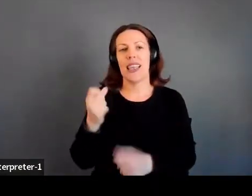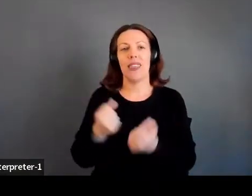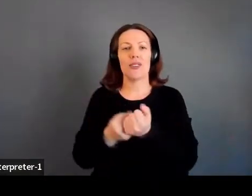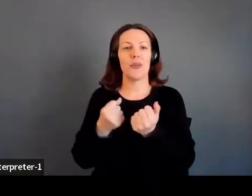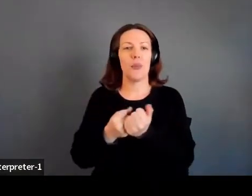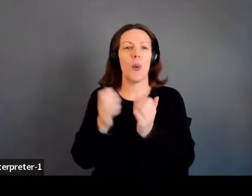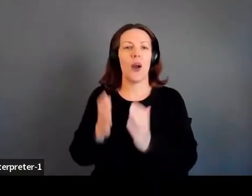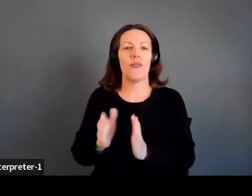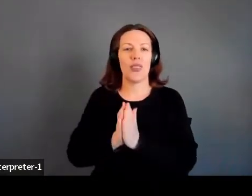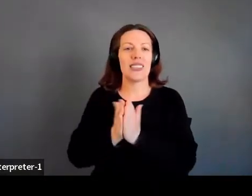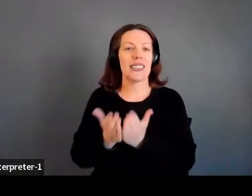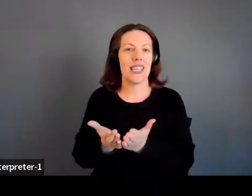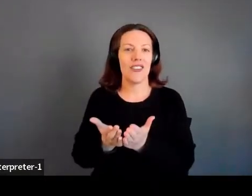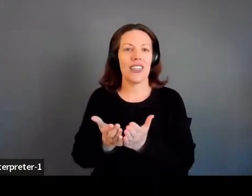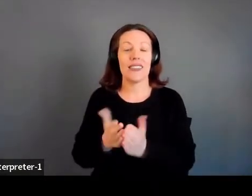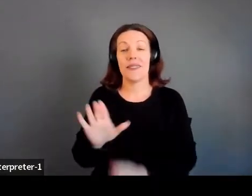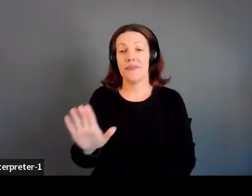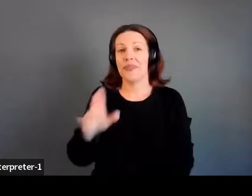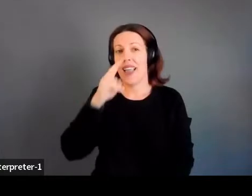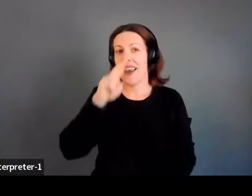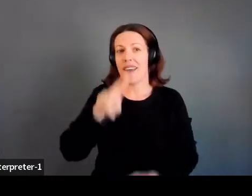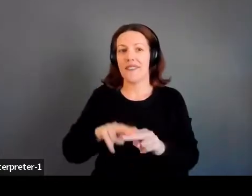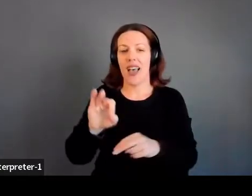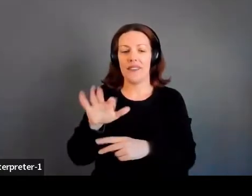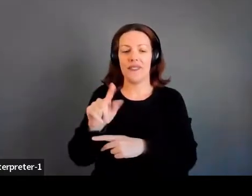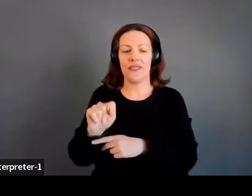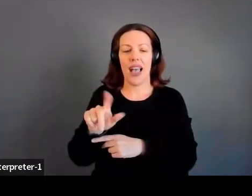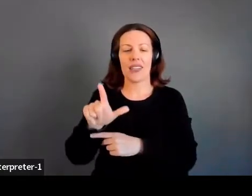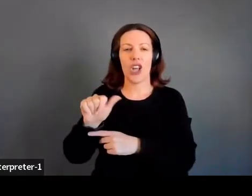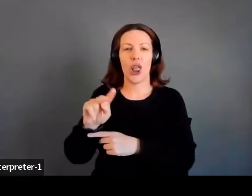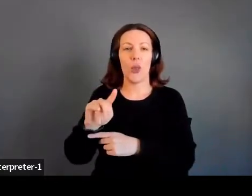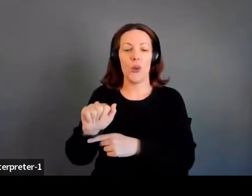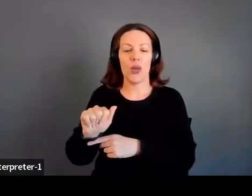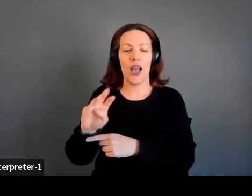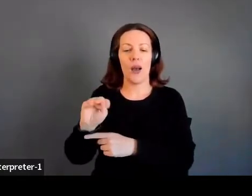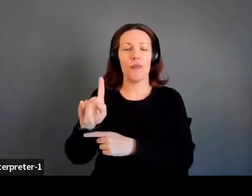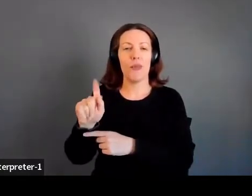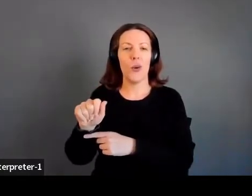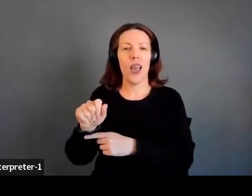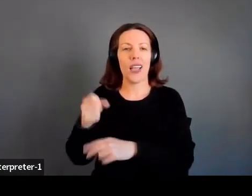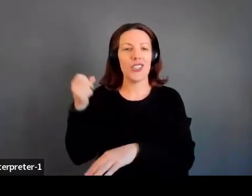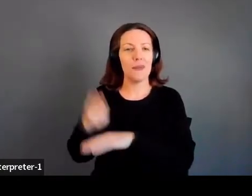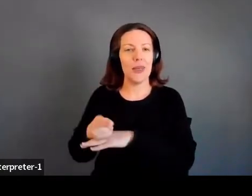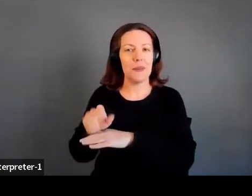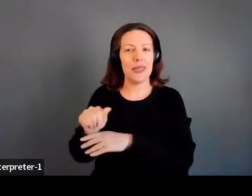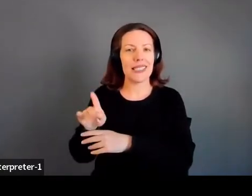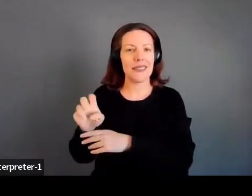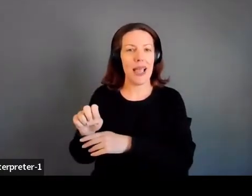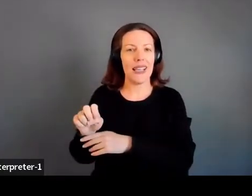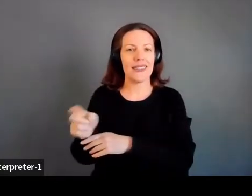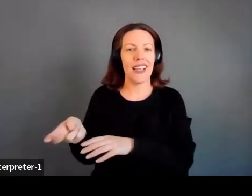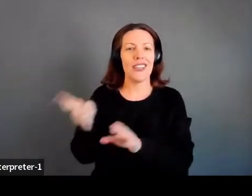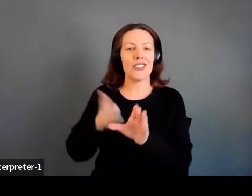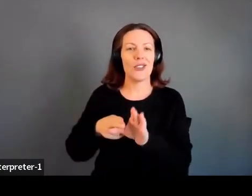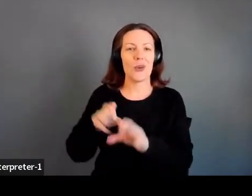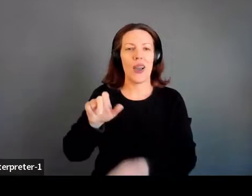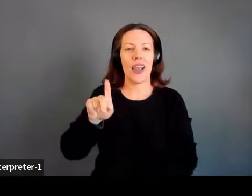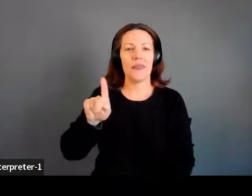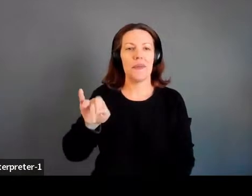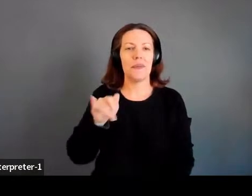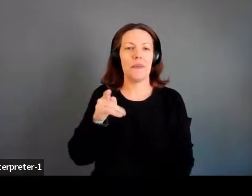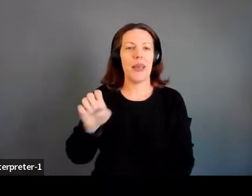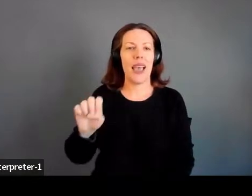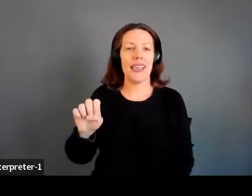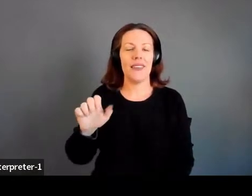the series and fun fact, Luna Muna actually beat me to space. She flew with Peggy Wicks Whitson on, um, ax two